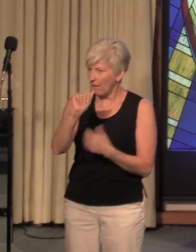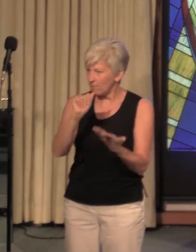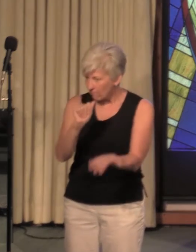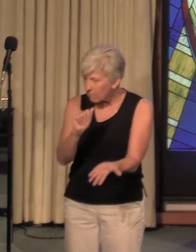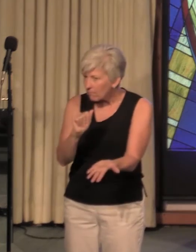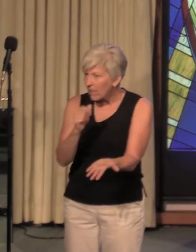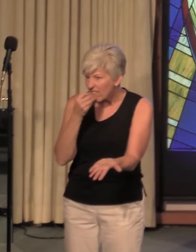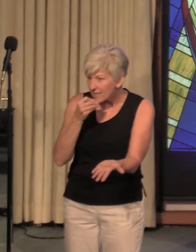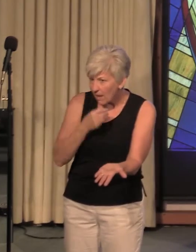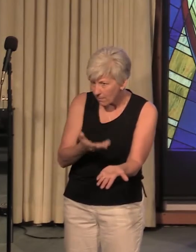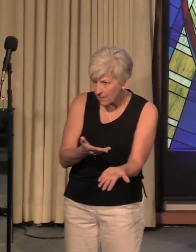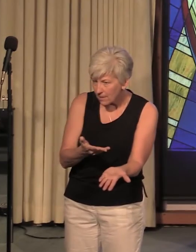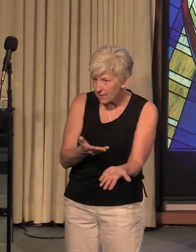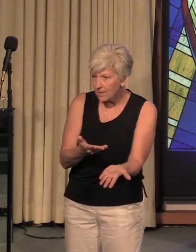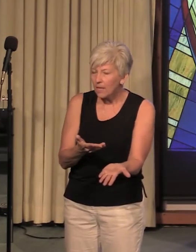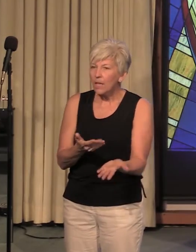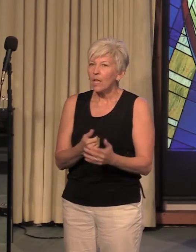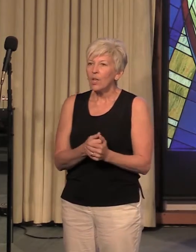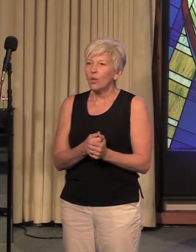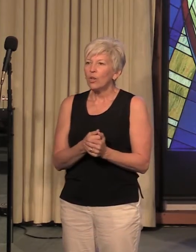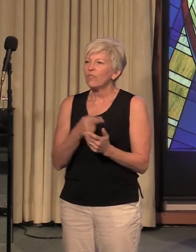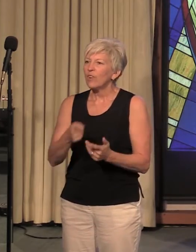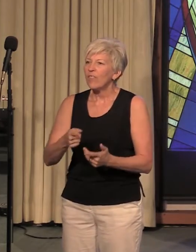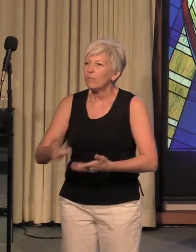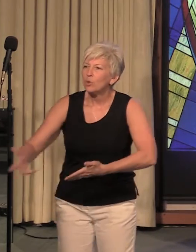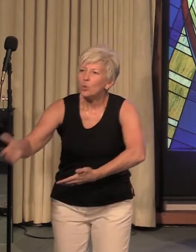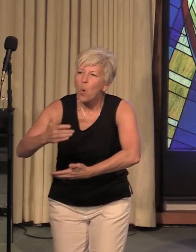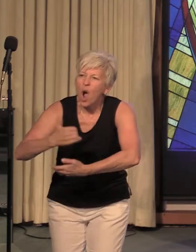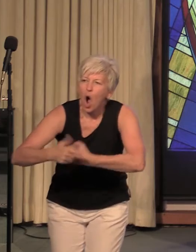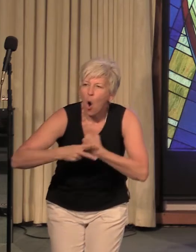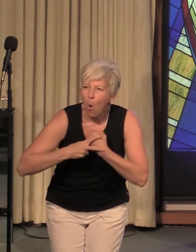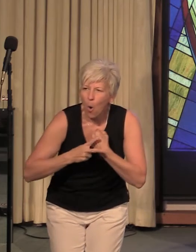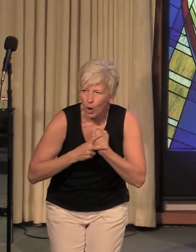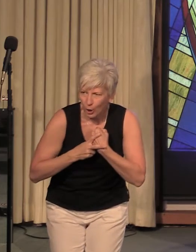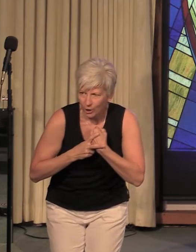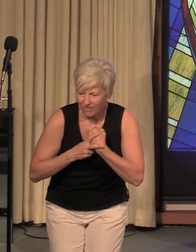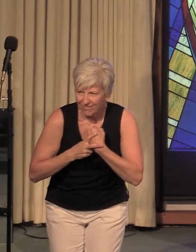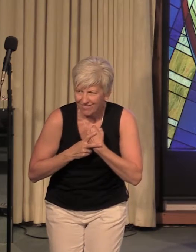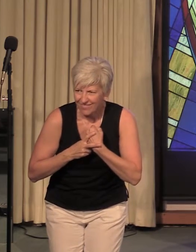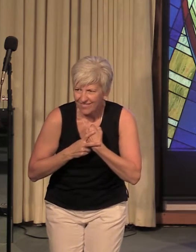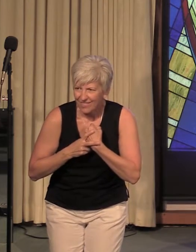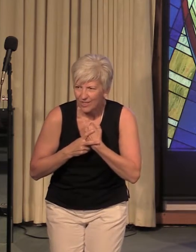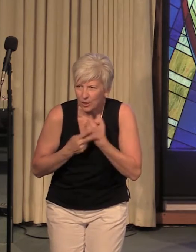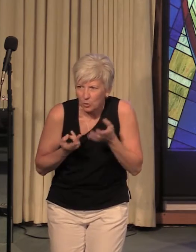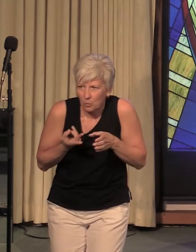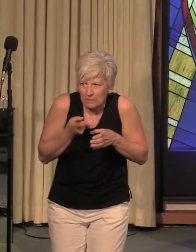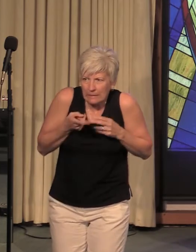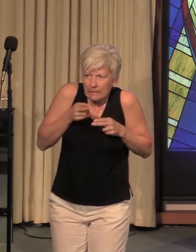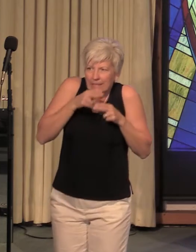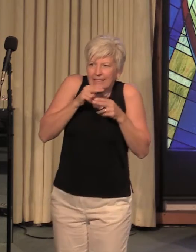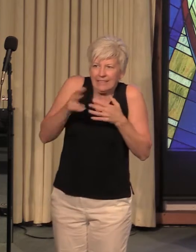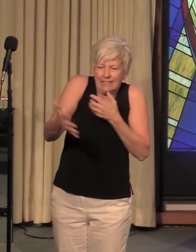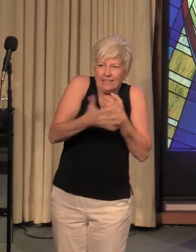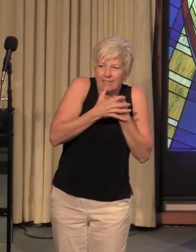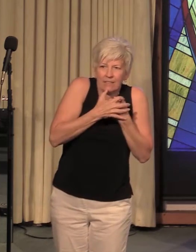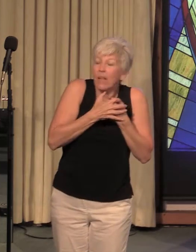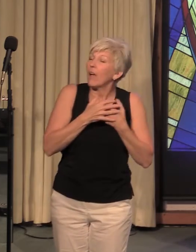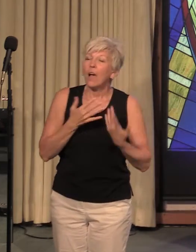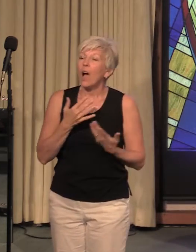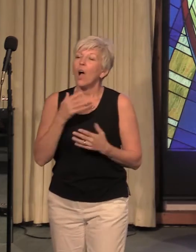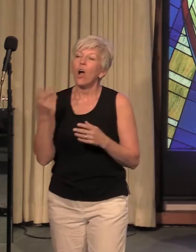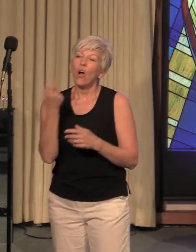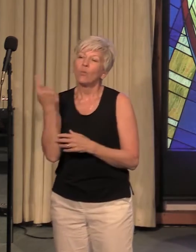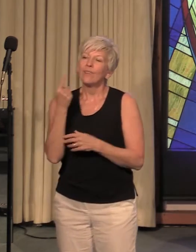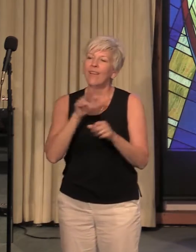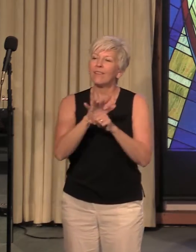that served as food for them to hoard, to save up. There was enough for each